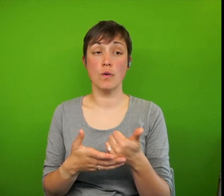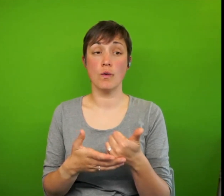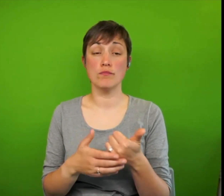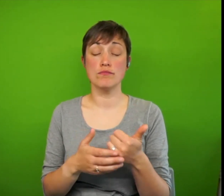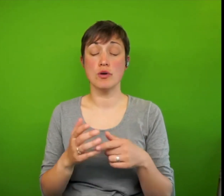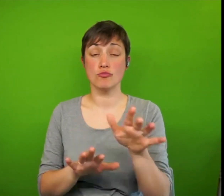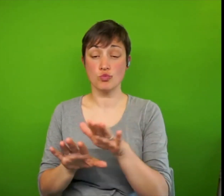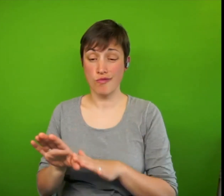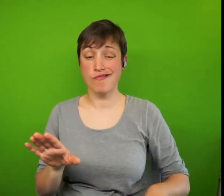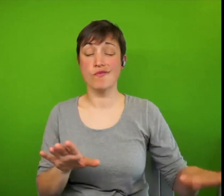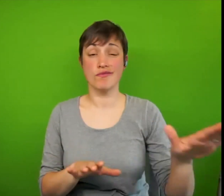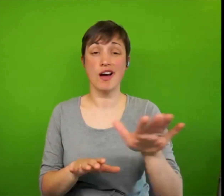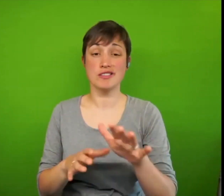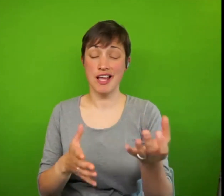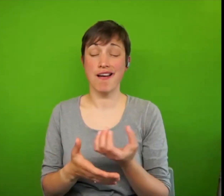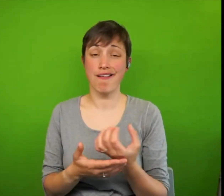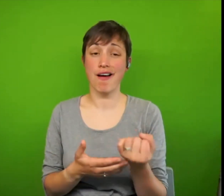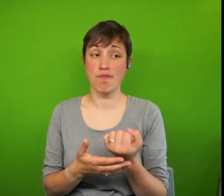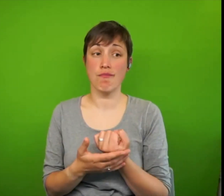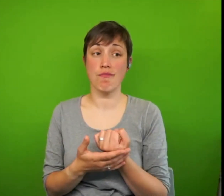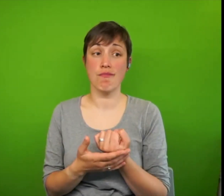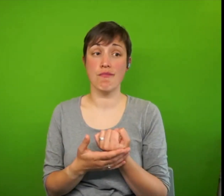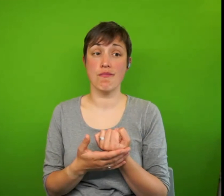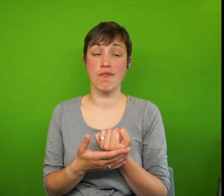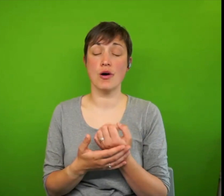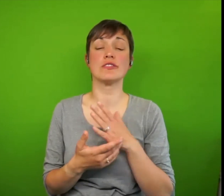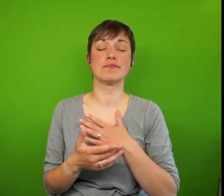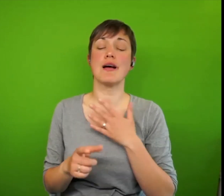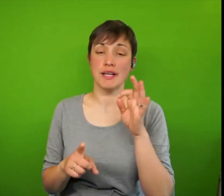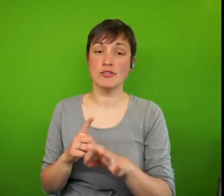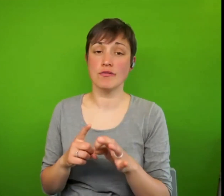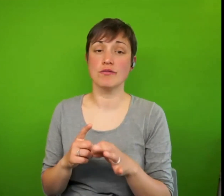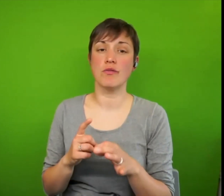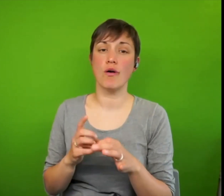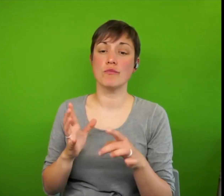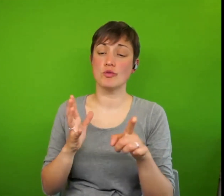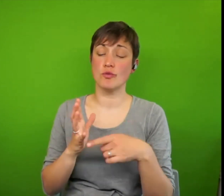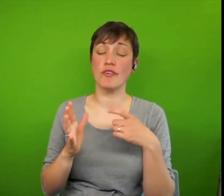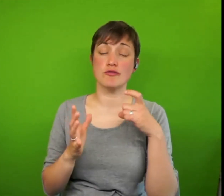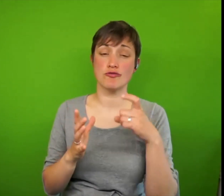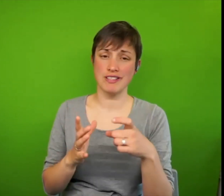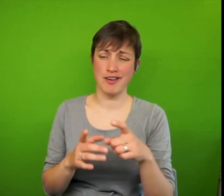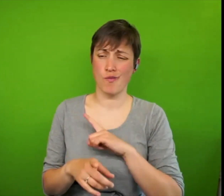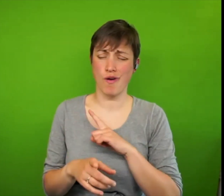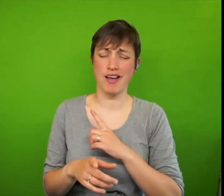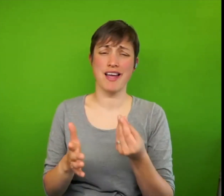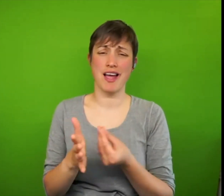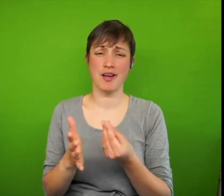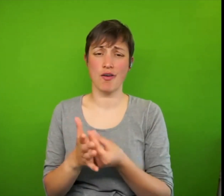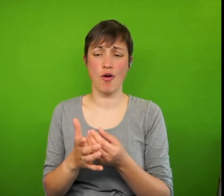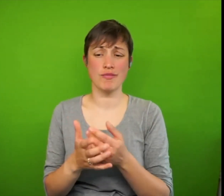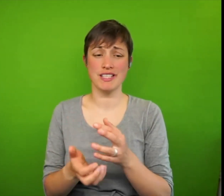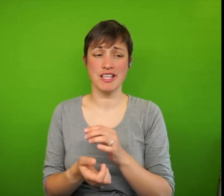pandemic, partly because just the economic insecurity that became very clear